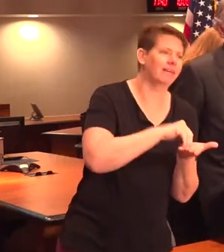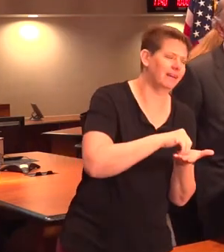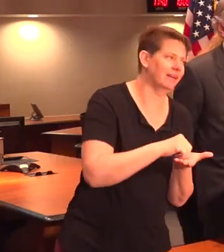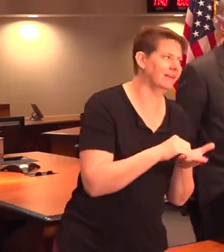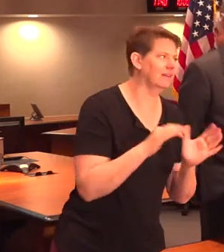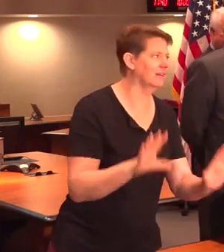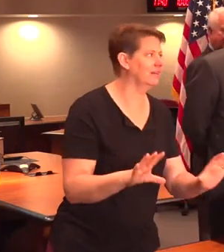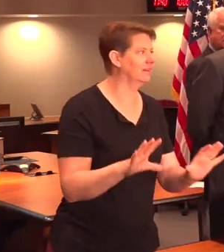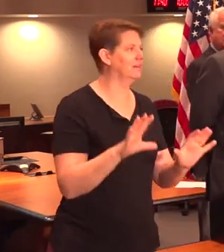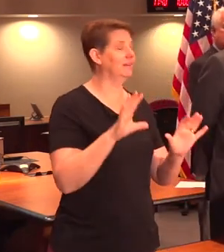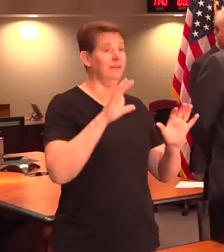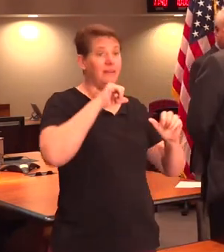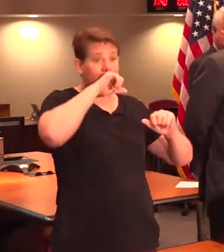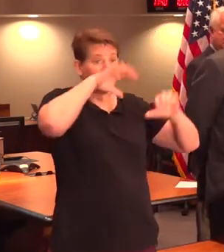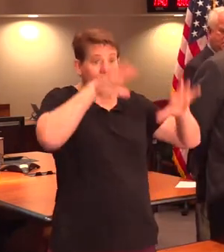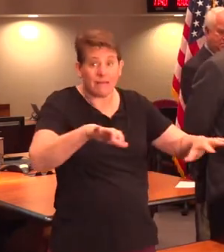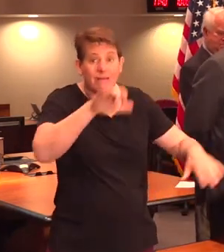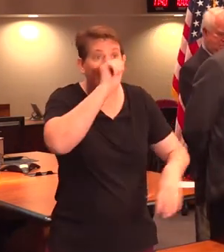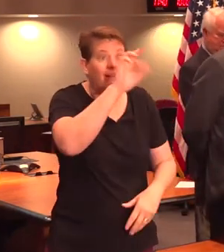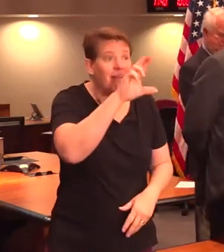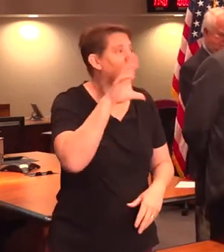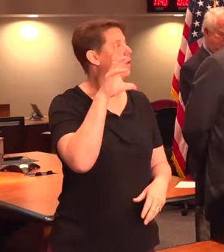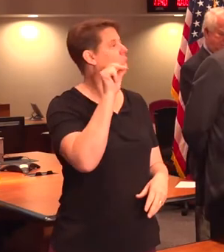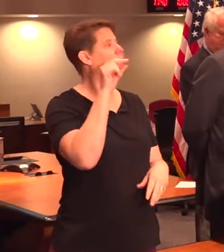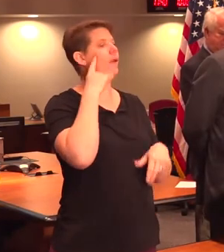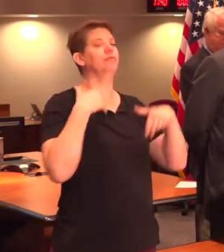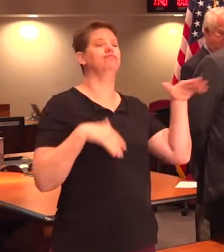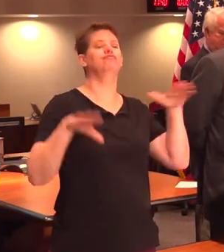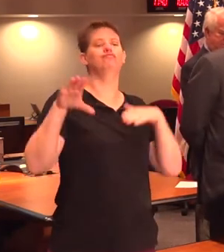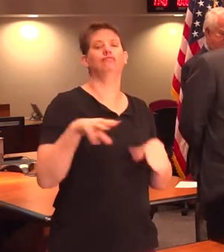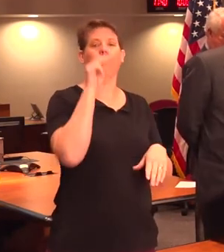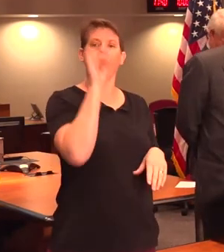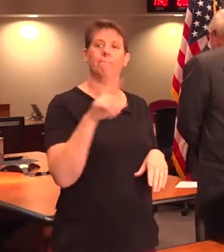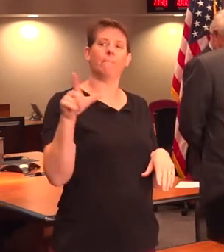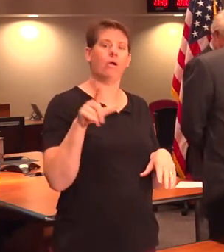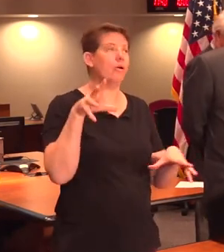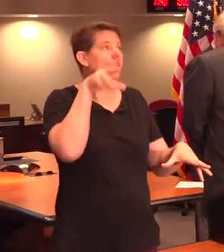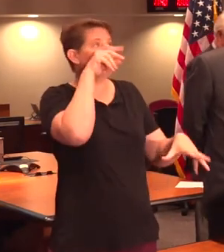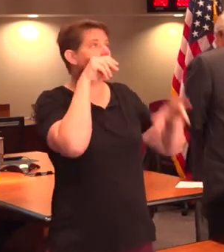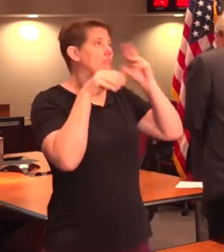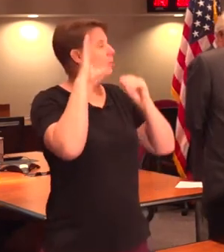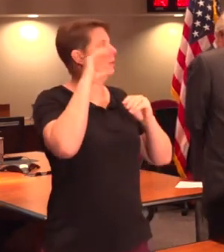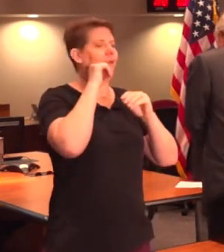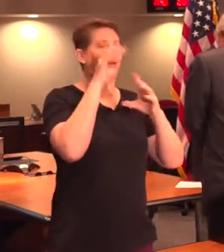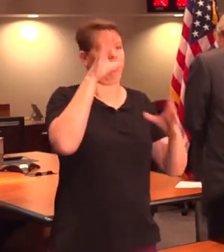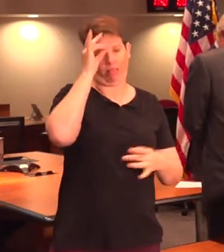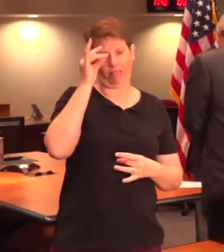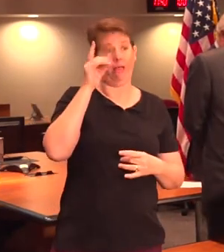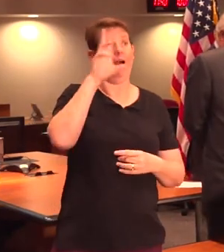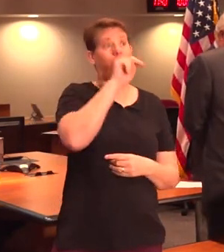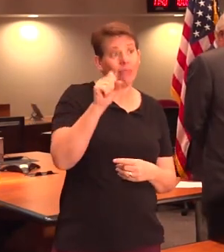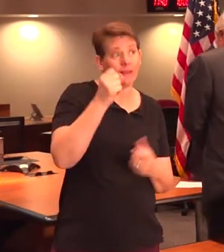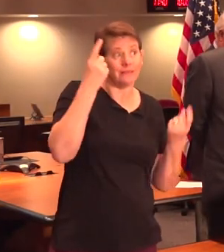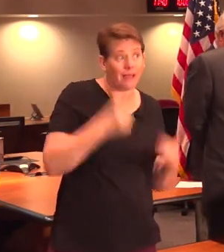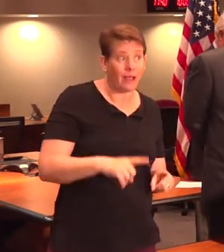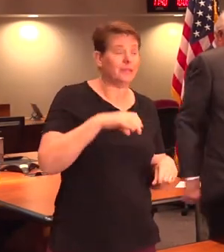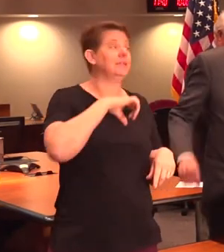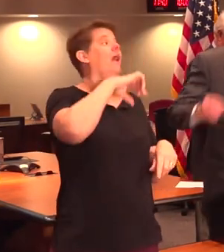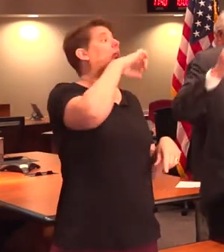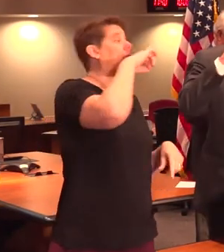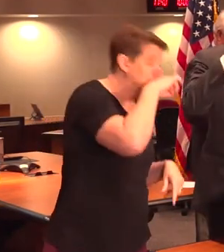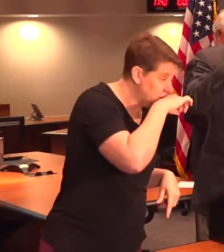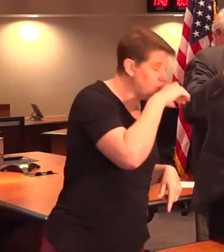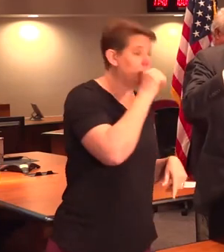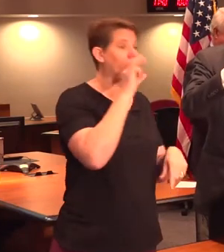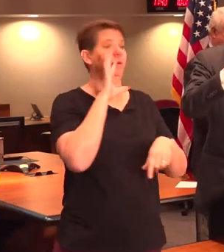Again, it's not airborne. If you're walking through the mall, you're not going to catch it unless somebody sneezes on you or coughs on you